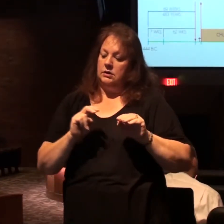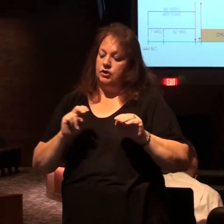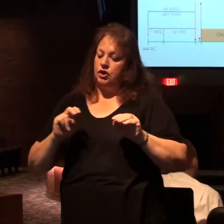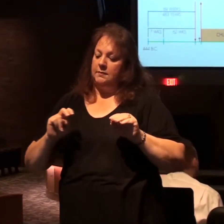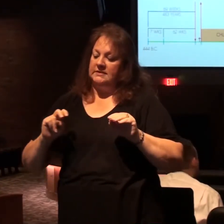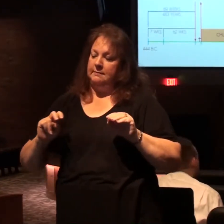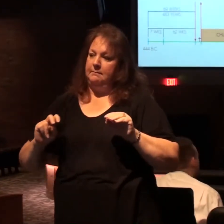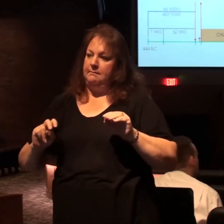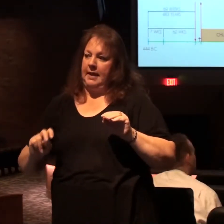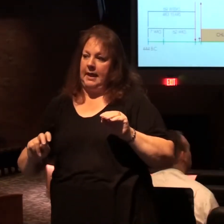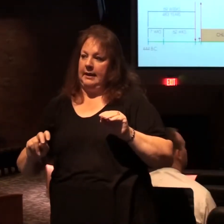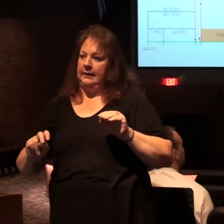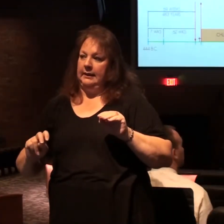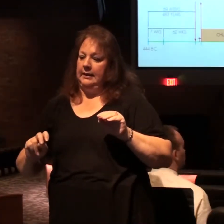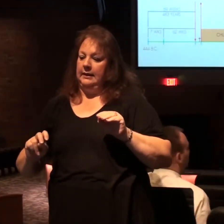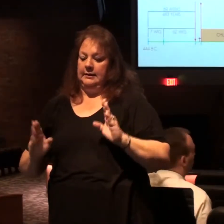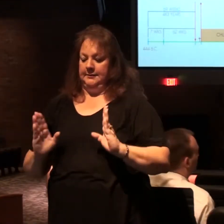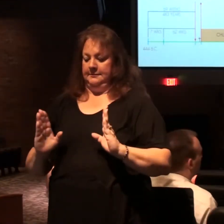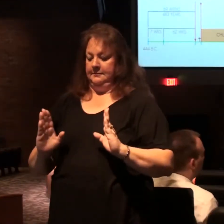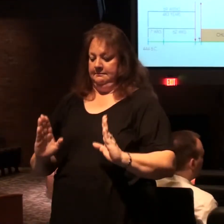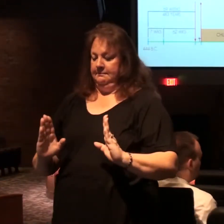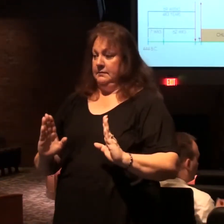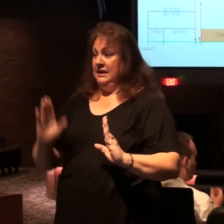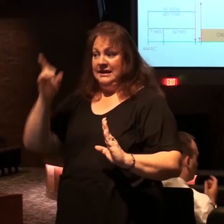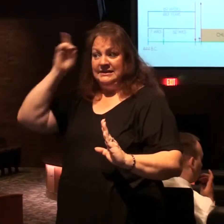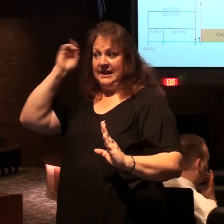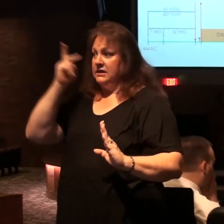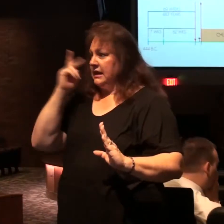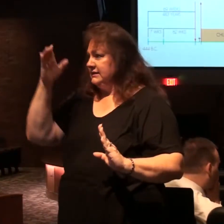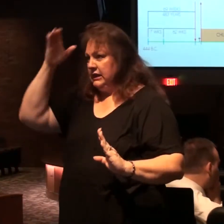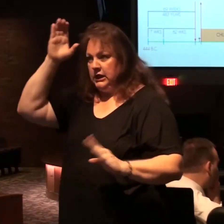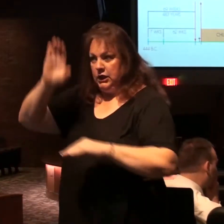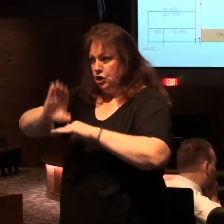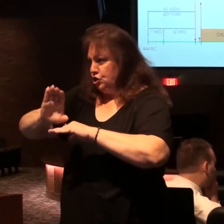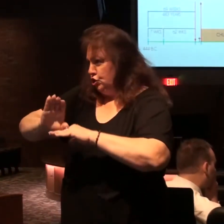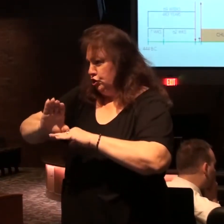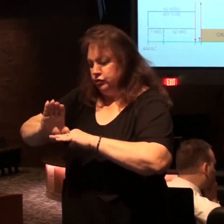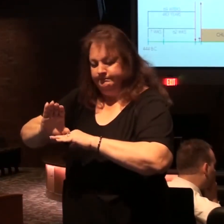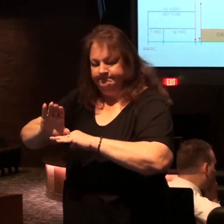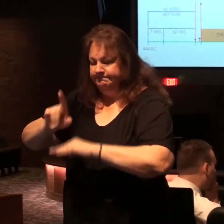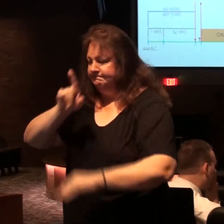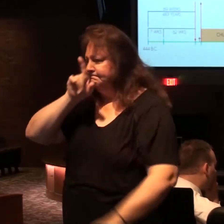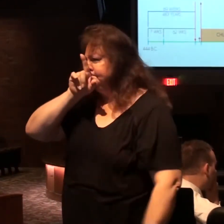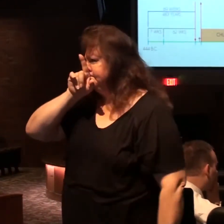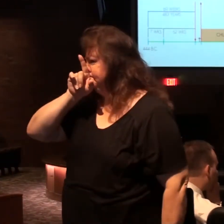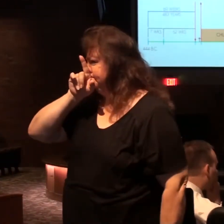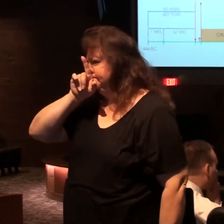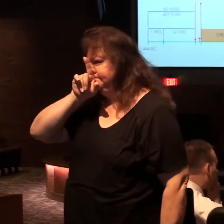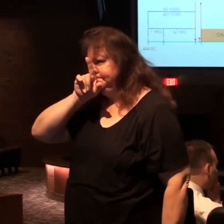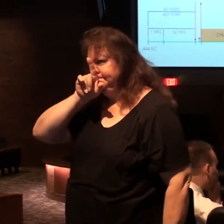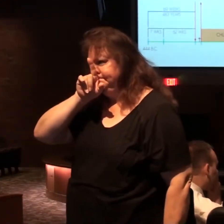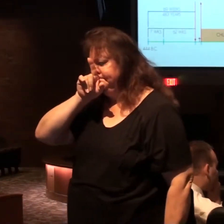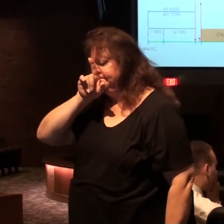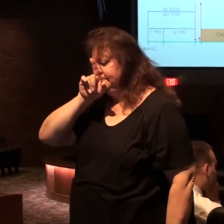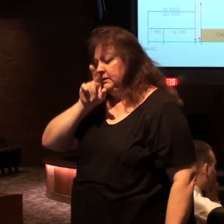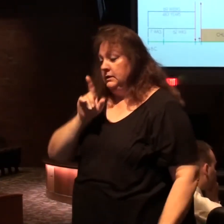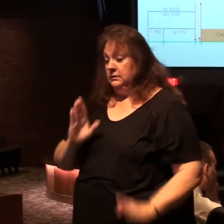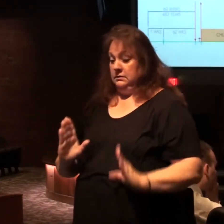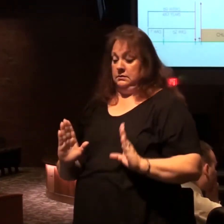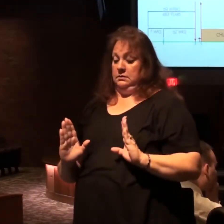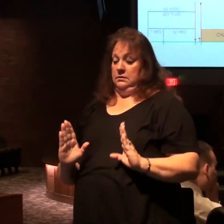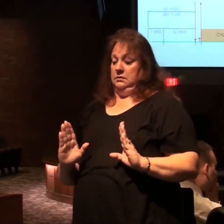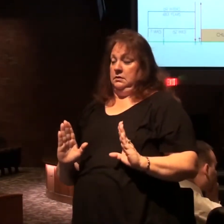so he does not see the church age it wasn't God's plan to reveal it so between